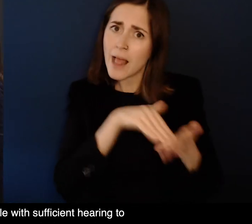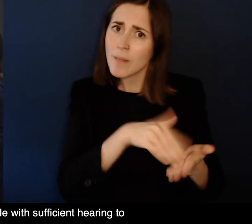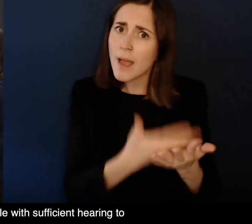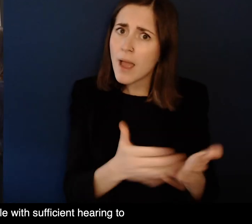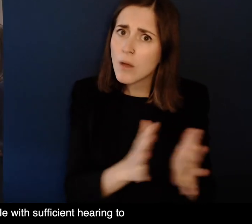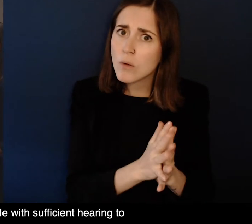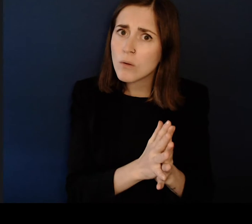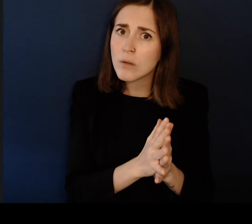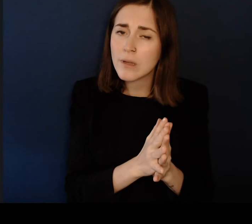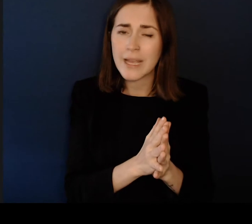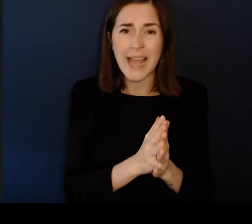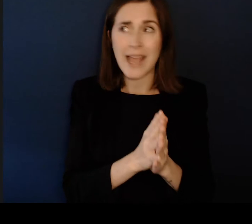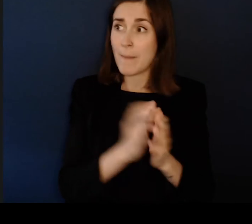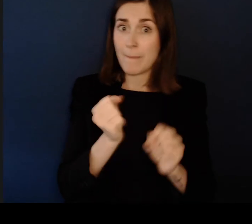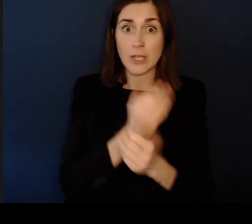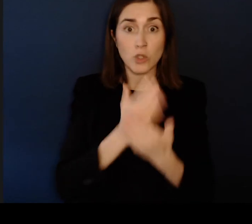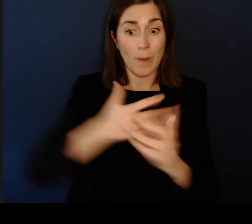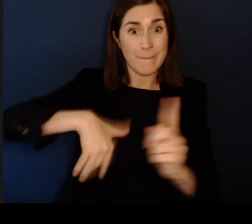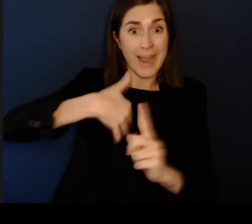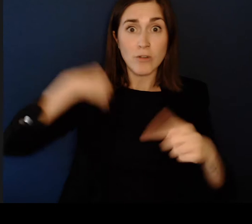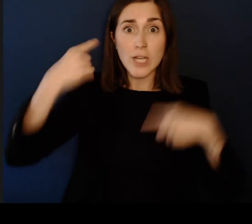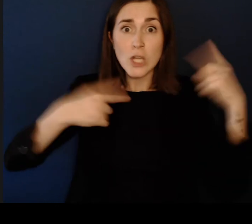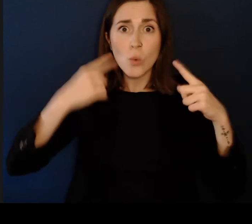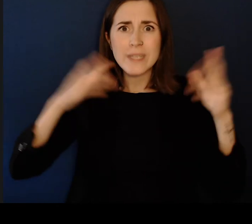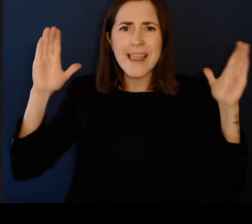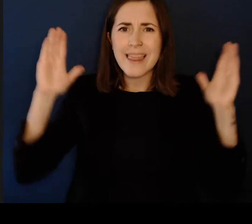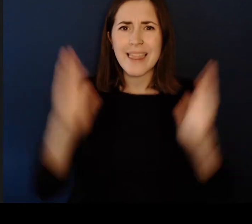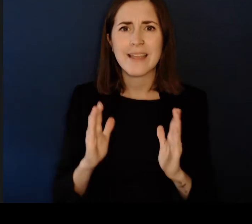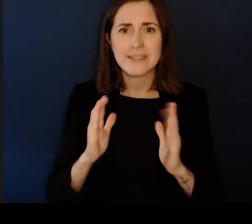ensuring that you Reduce background noise